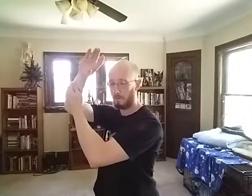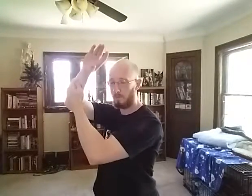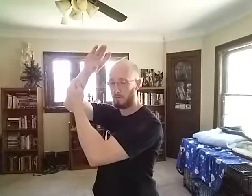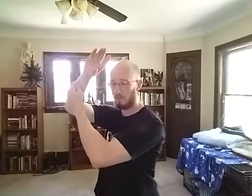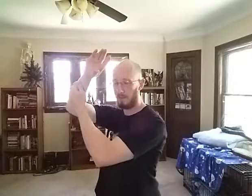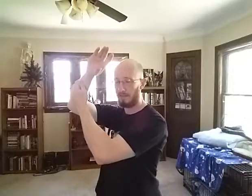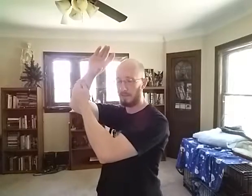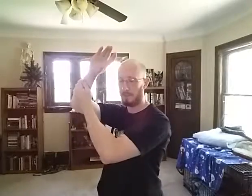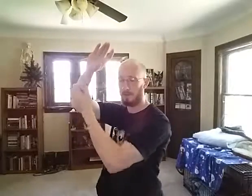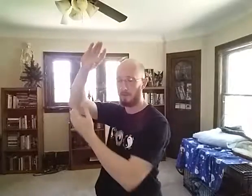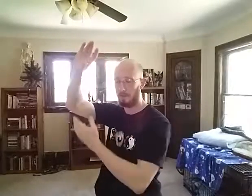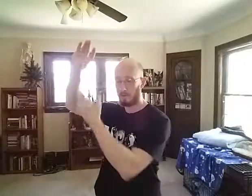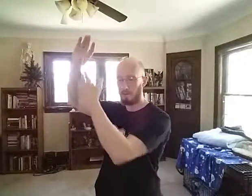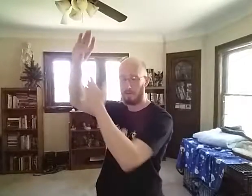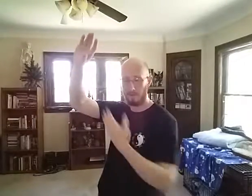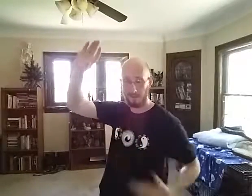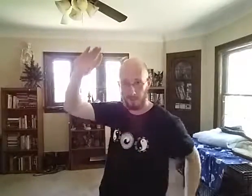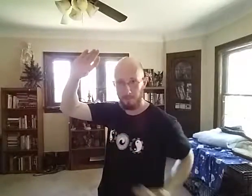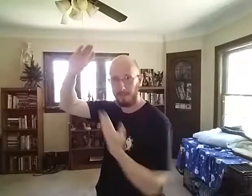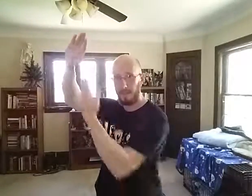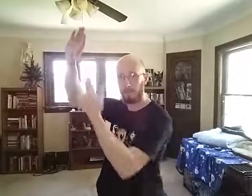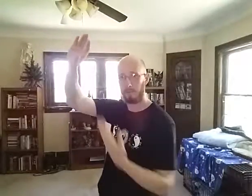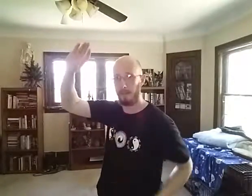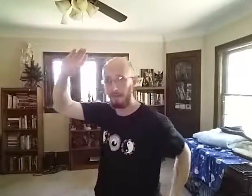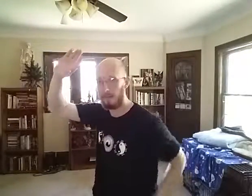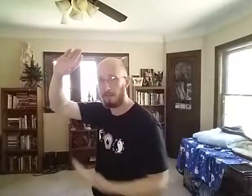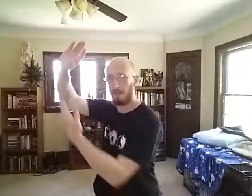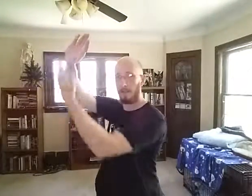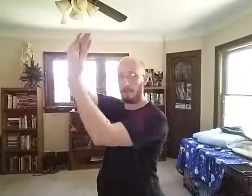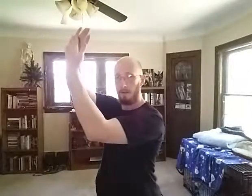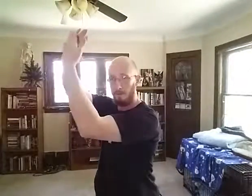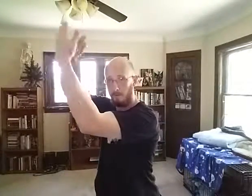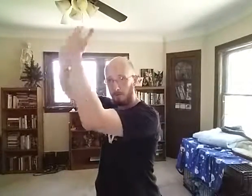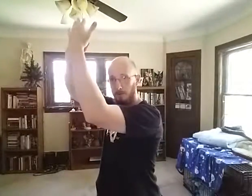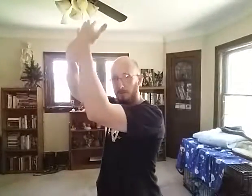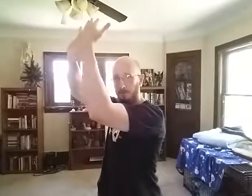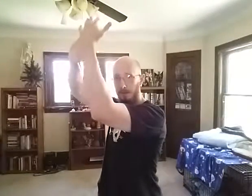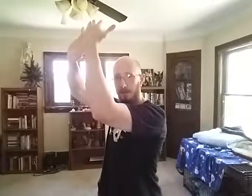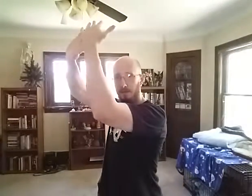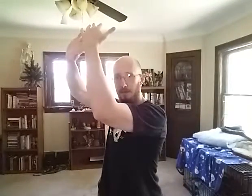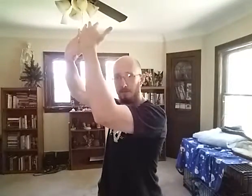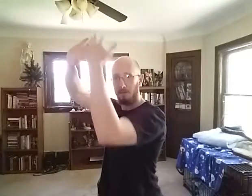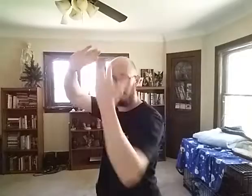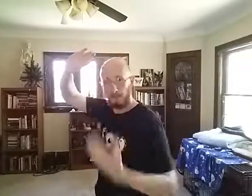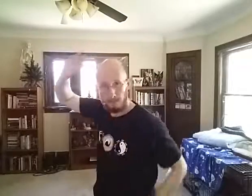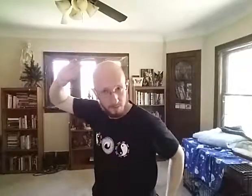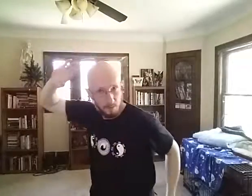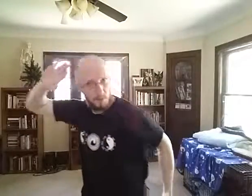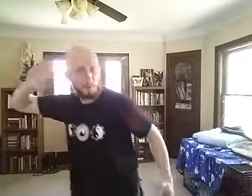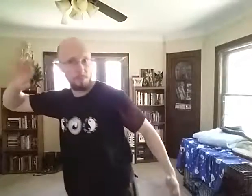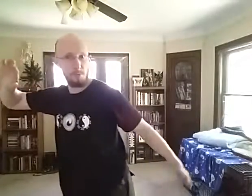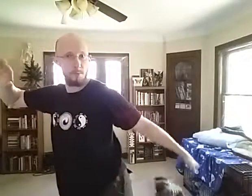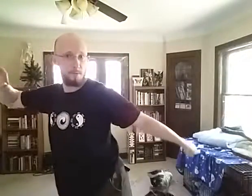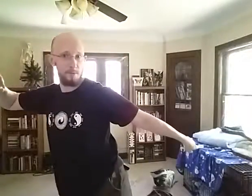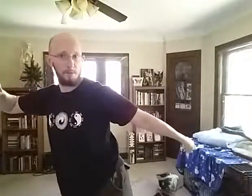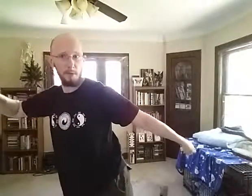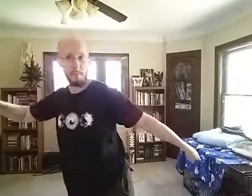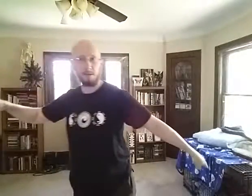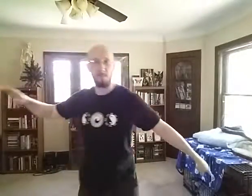the neutralizing or the, the up and down play from the very even tips of the fingers through that back